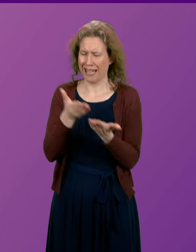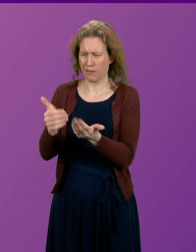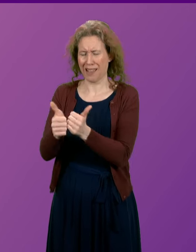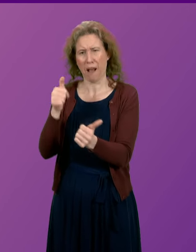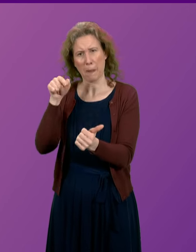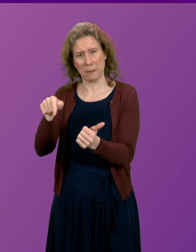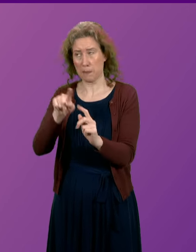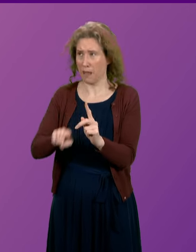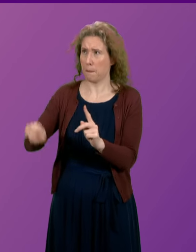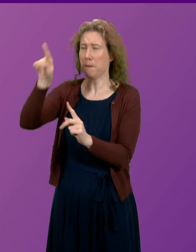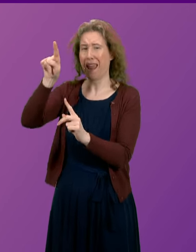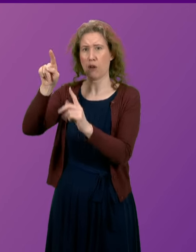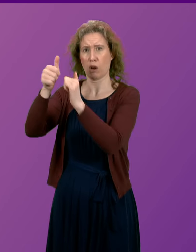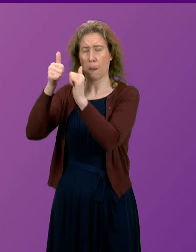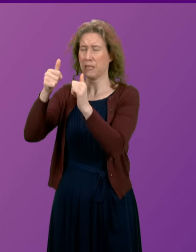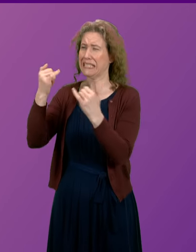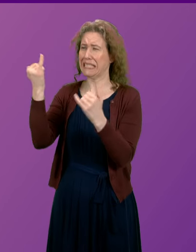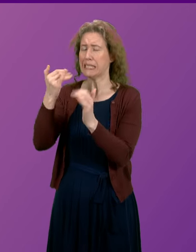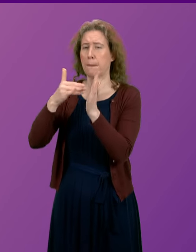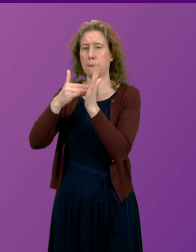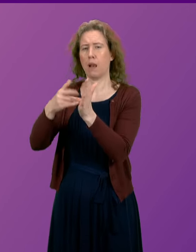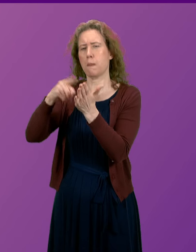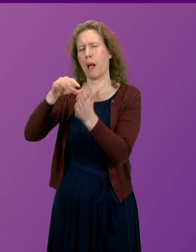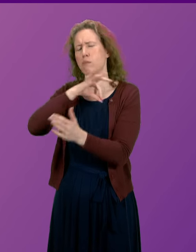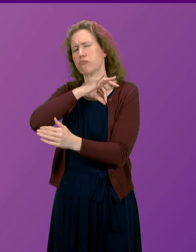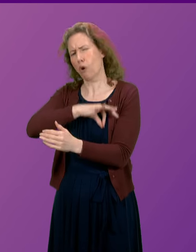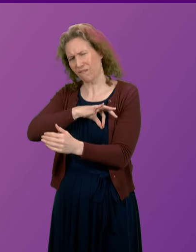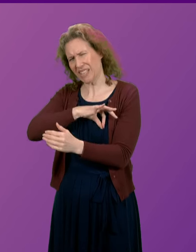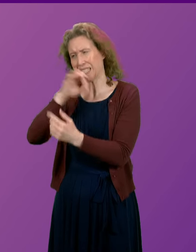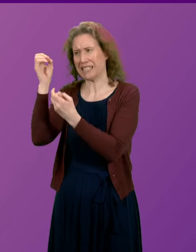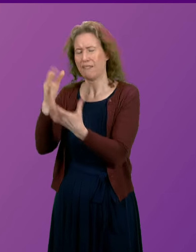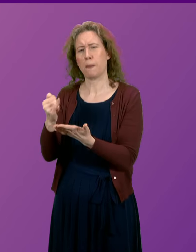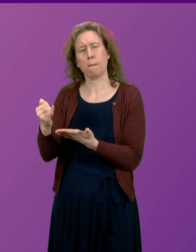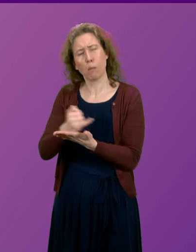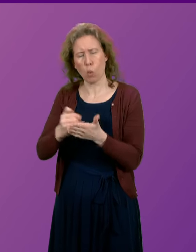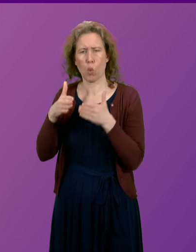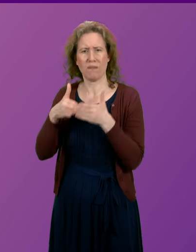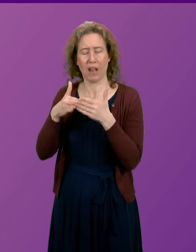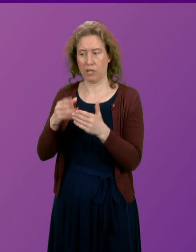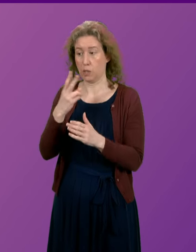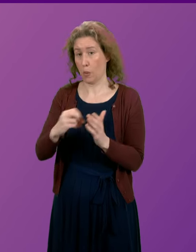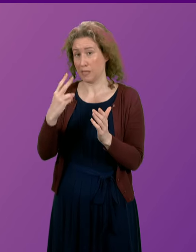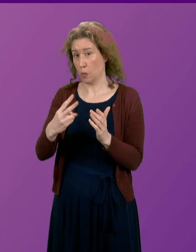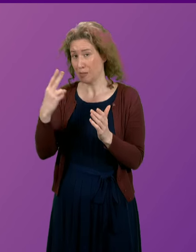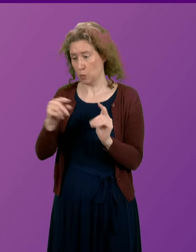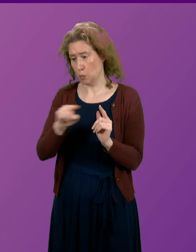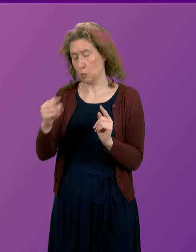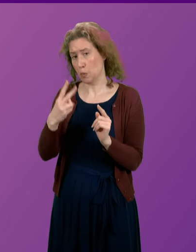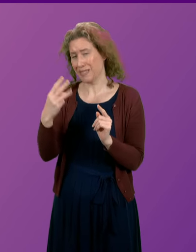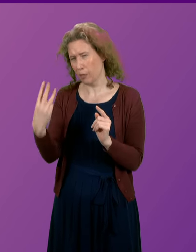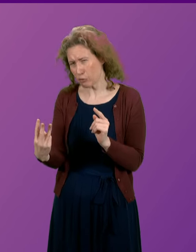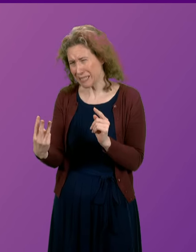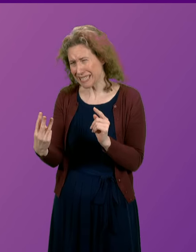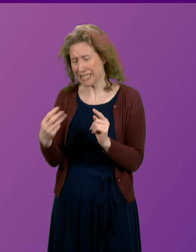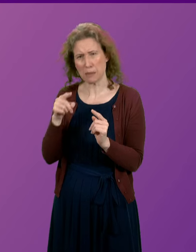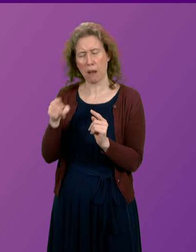whose parent company made a £60 million profit from delivering poor services in 2022-23 would